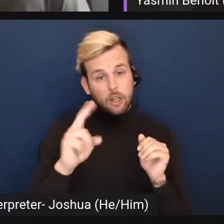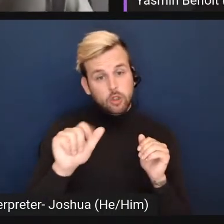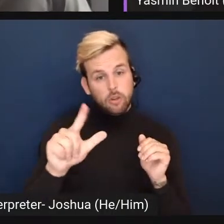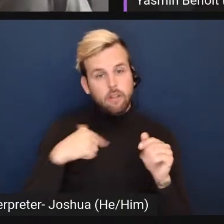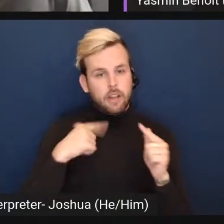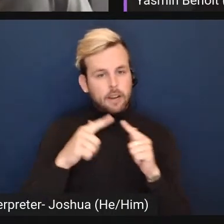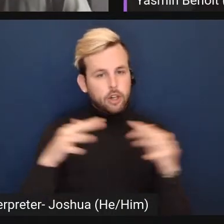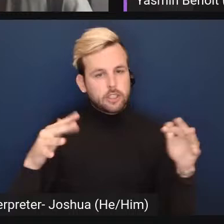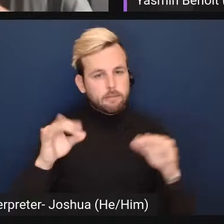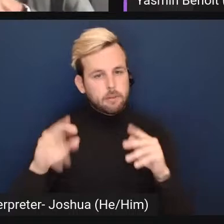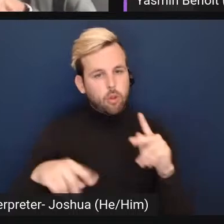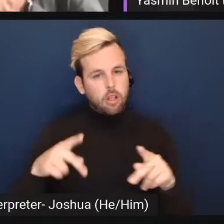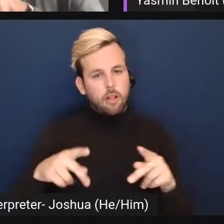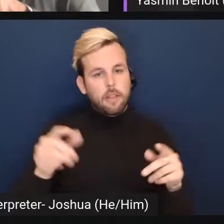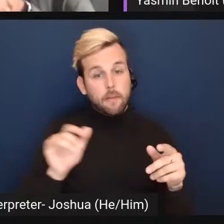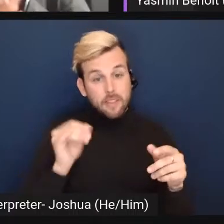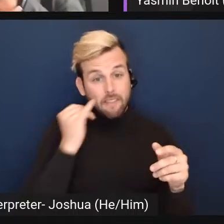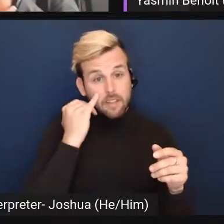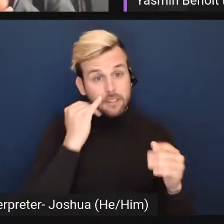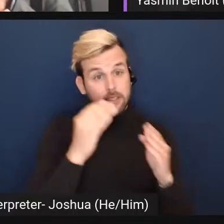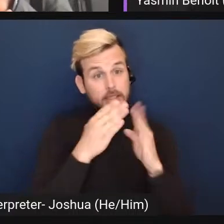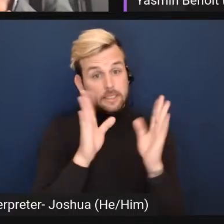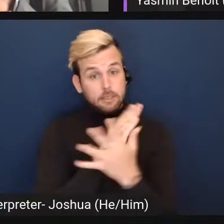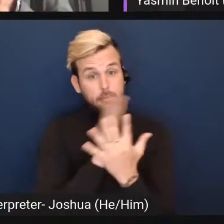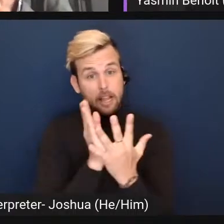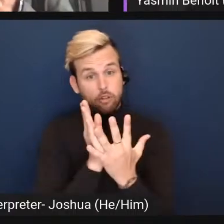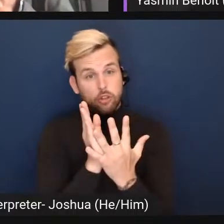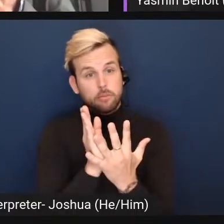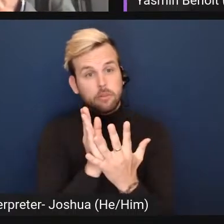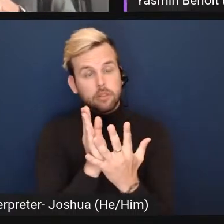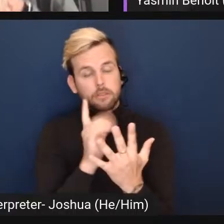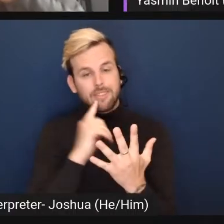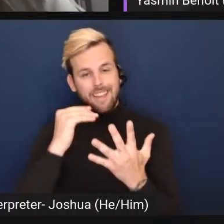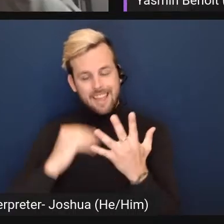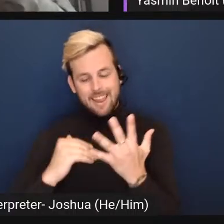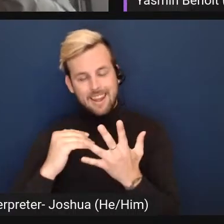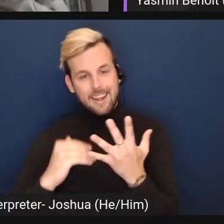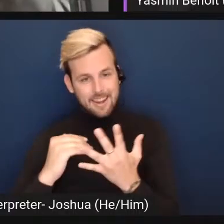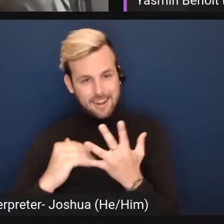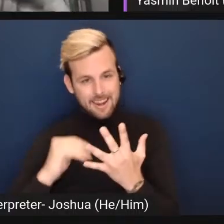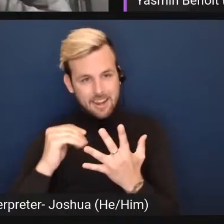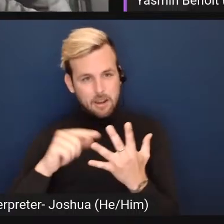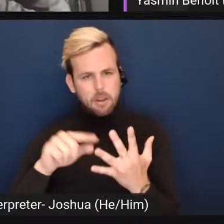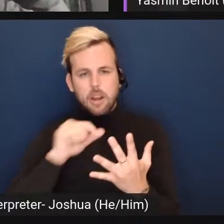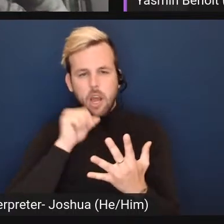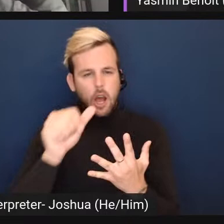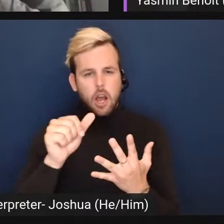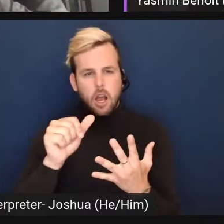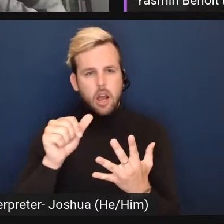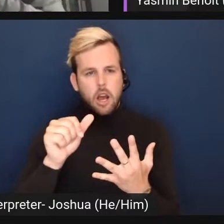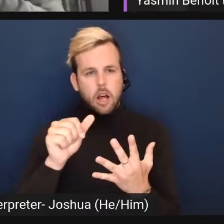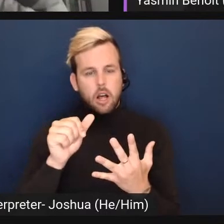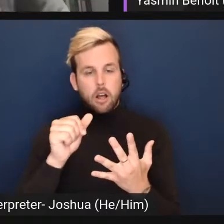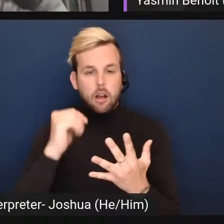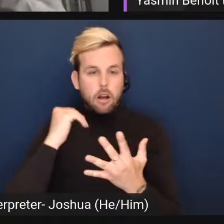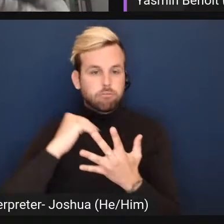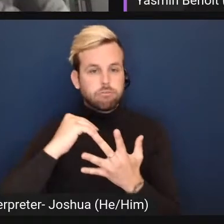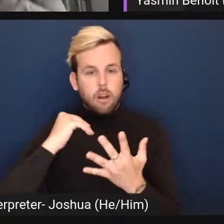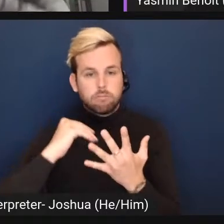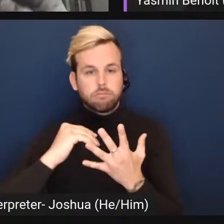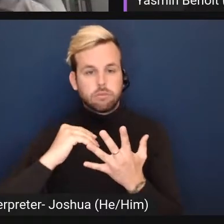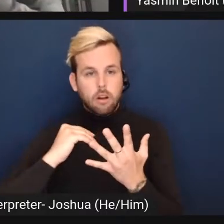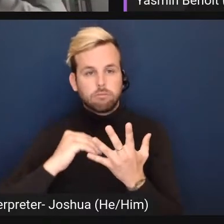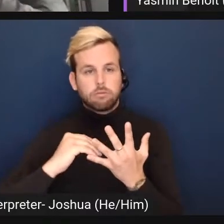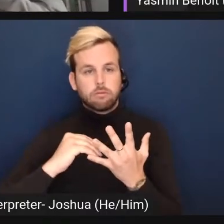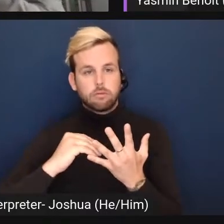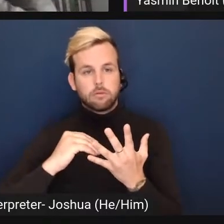diversity of people. Like, if it's a spectrum, it's the end of the spectrum, but not a, like, line, narrow line